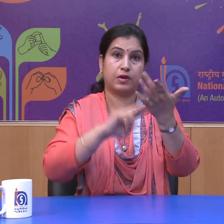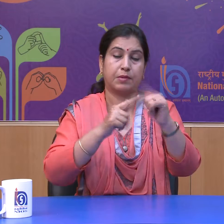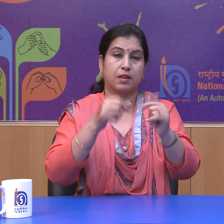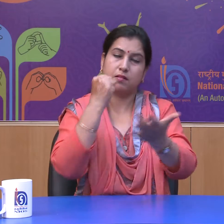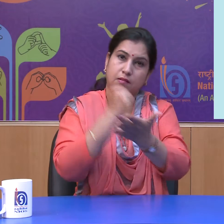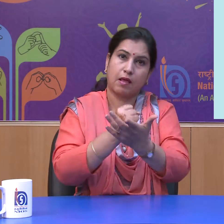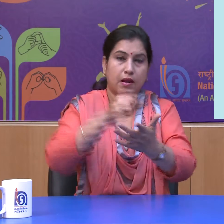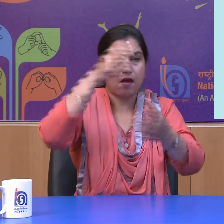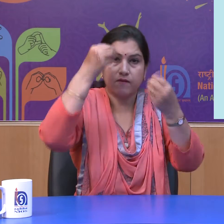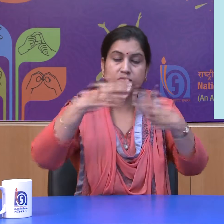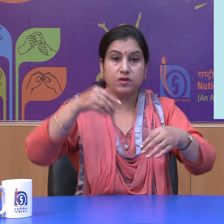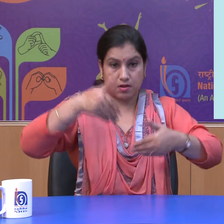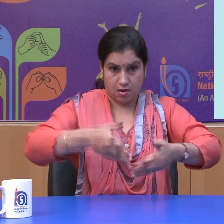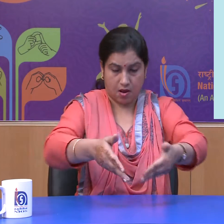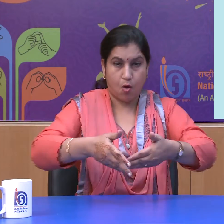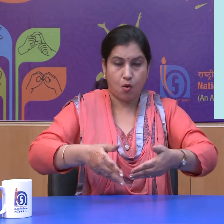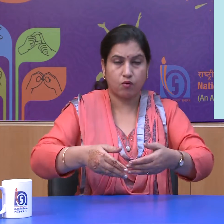about the fundamental duties also.